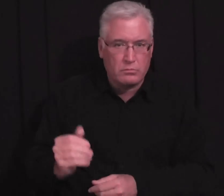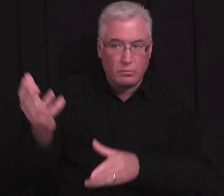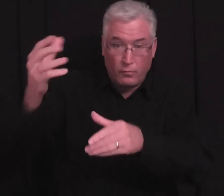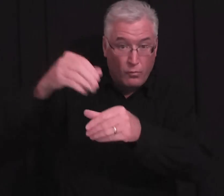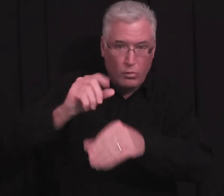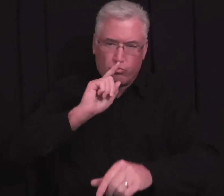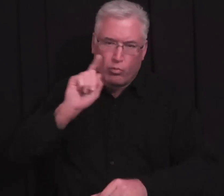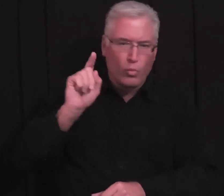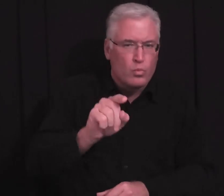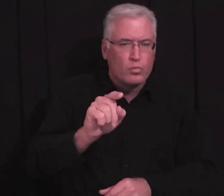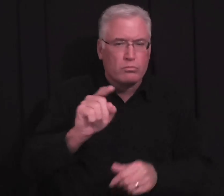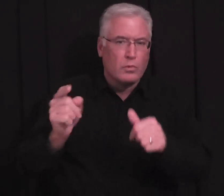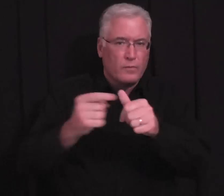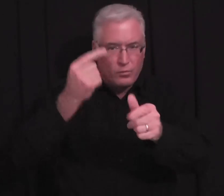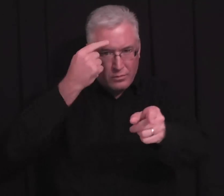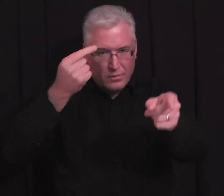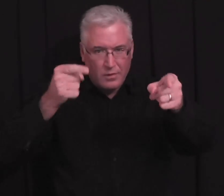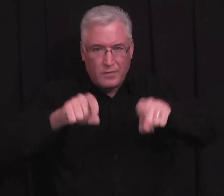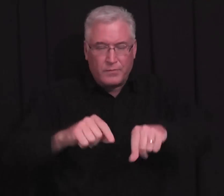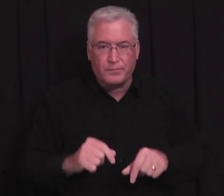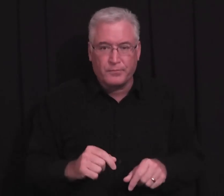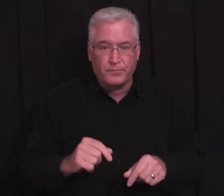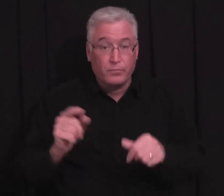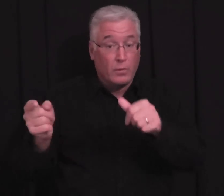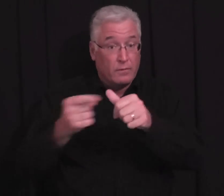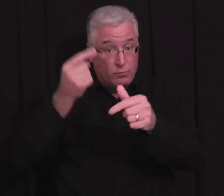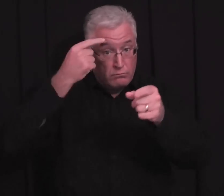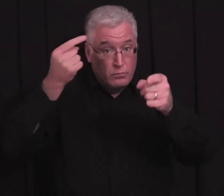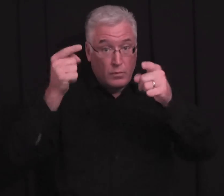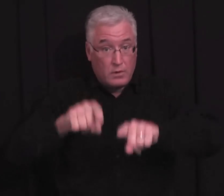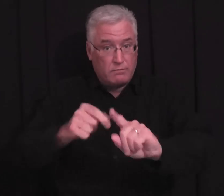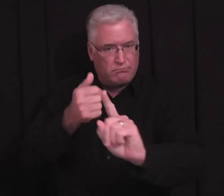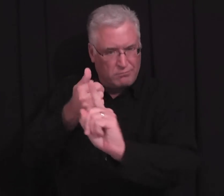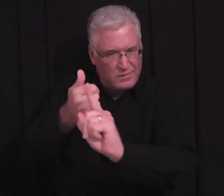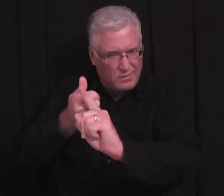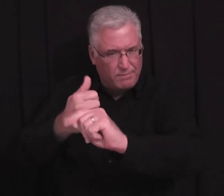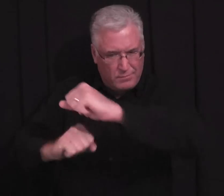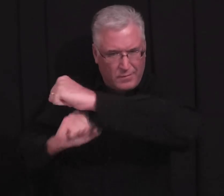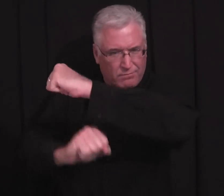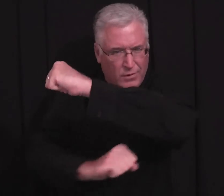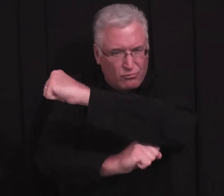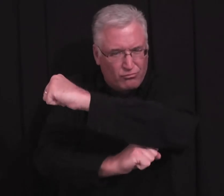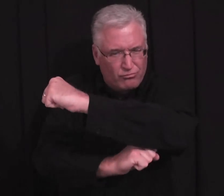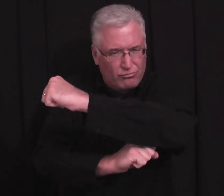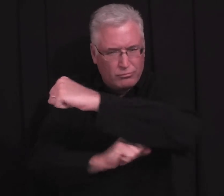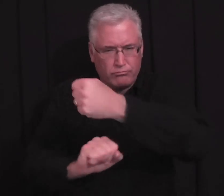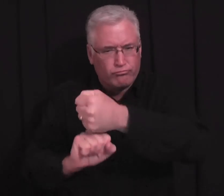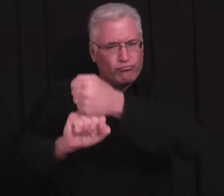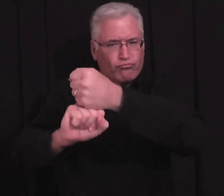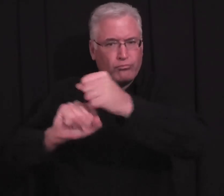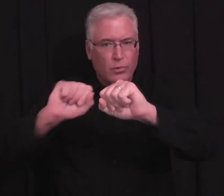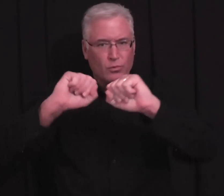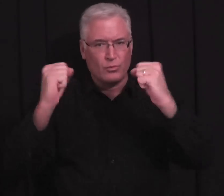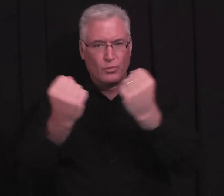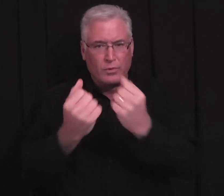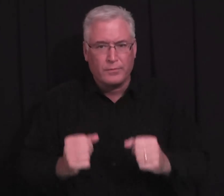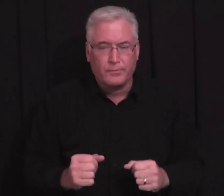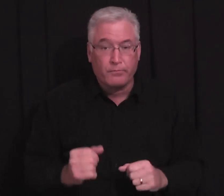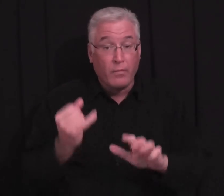God. God, you know, saying, you know, you don't have any right to order the very first covenant, you know, which is the foundation to